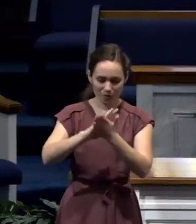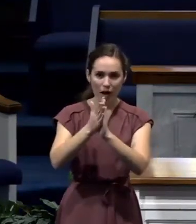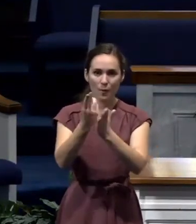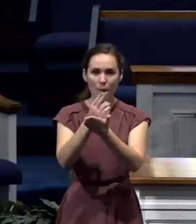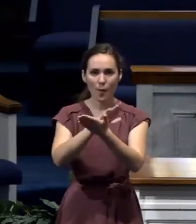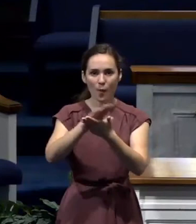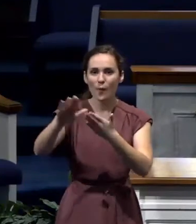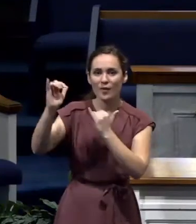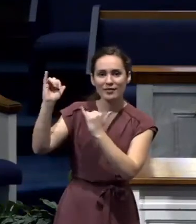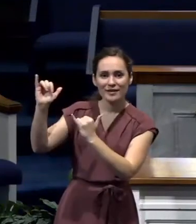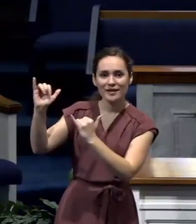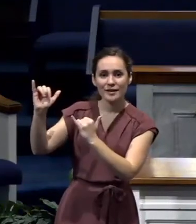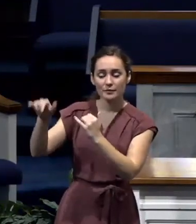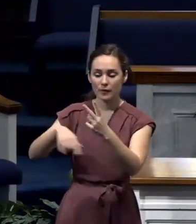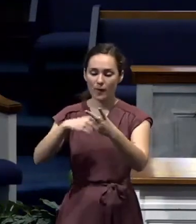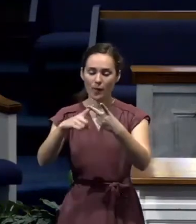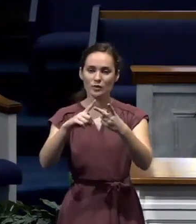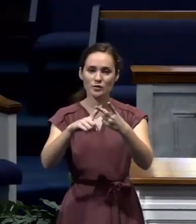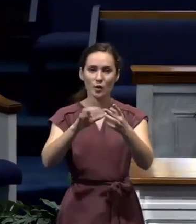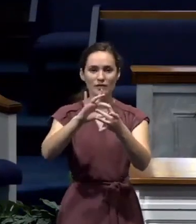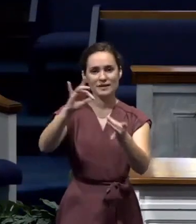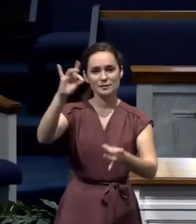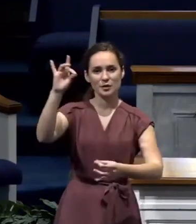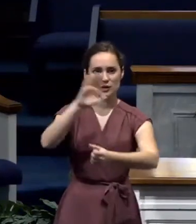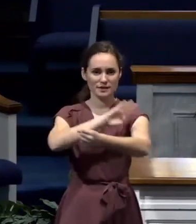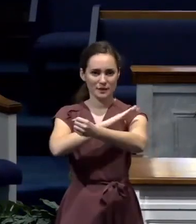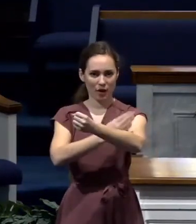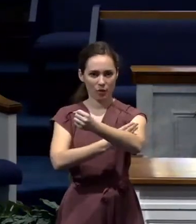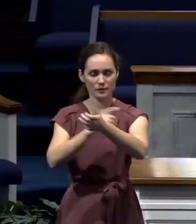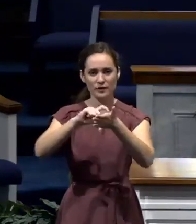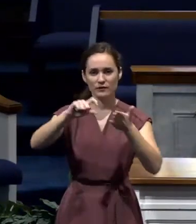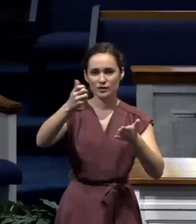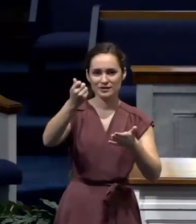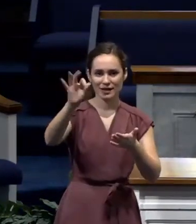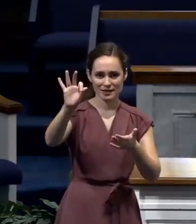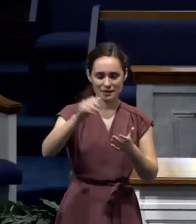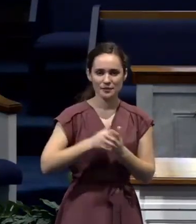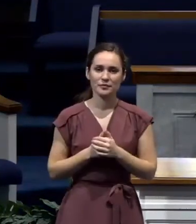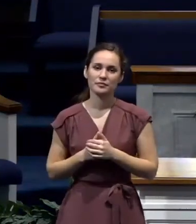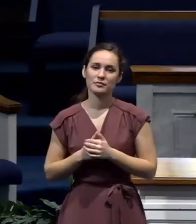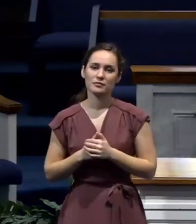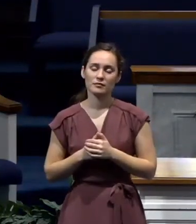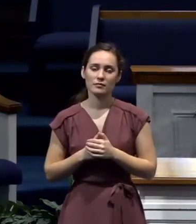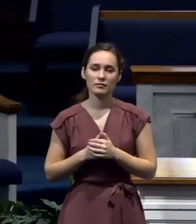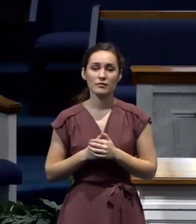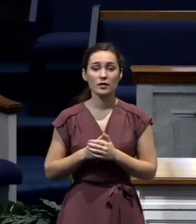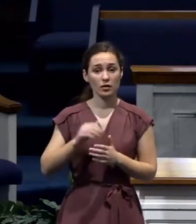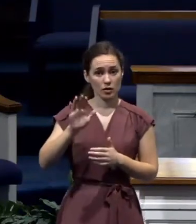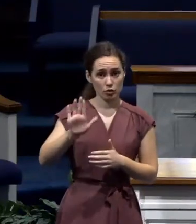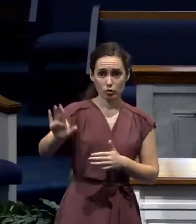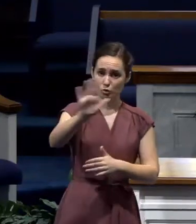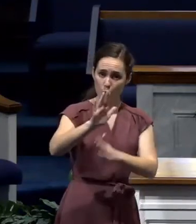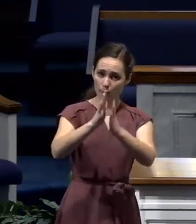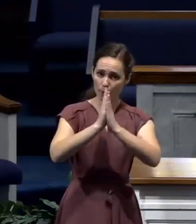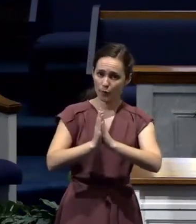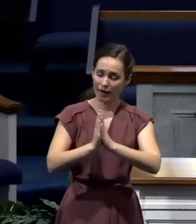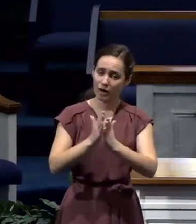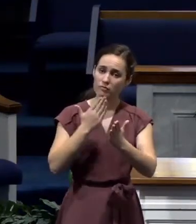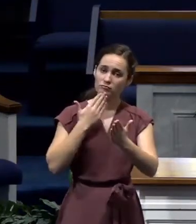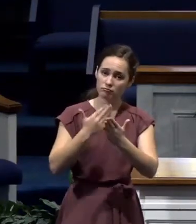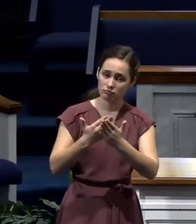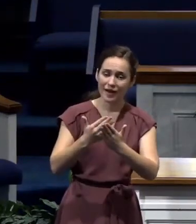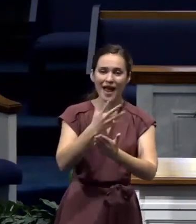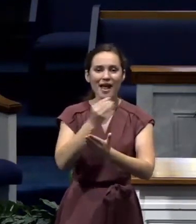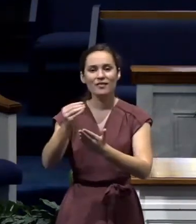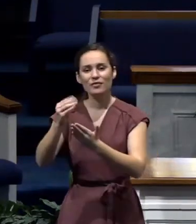the power of the spirit. Look in verse 19 again, where he says, not only through your prayer, but and the supply of the spirit